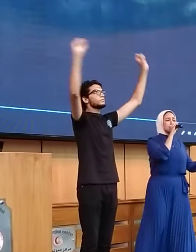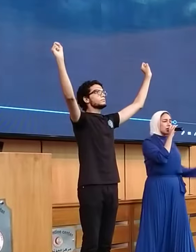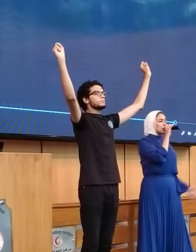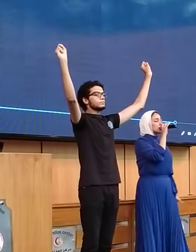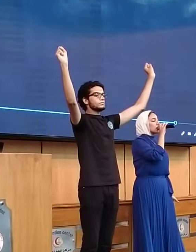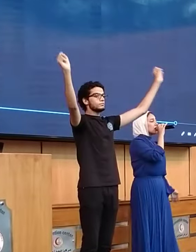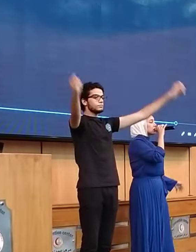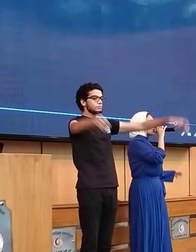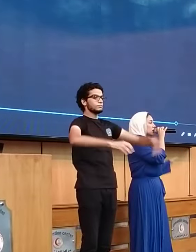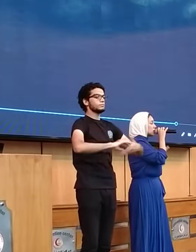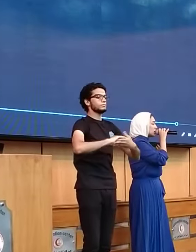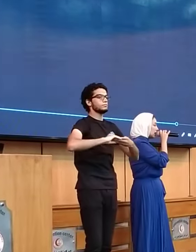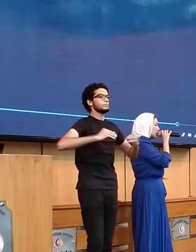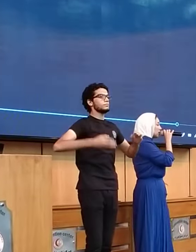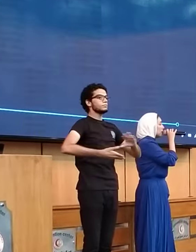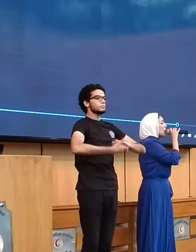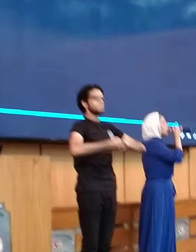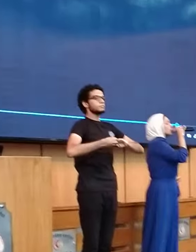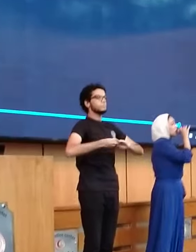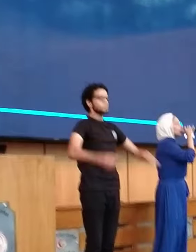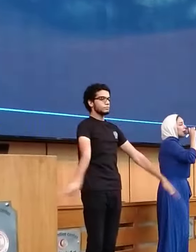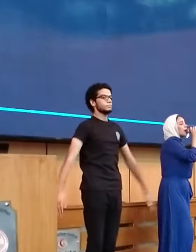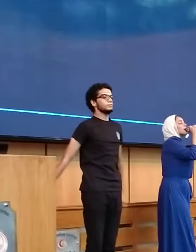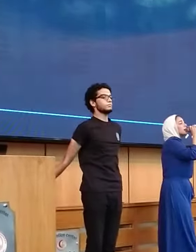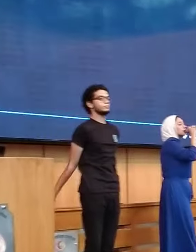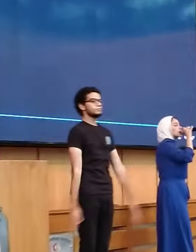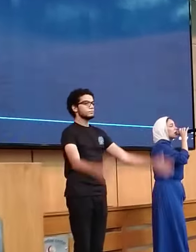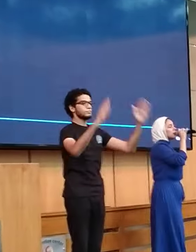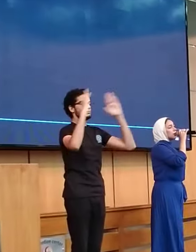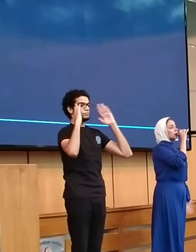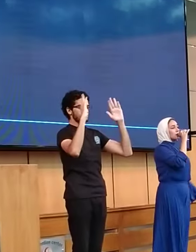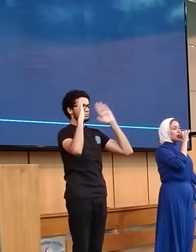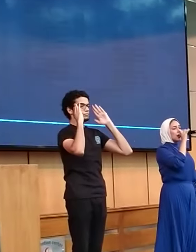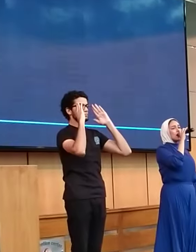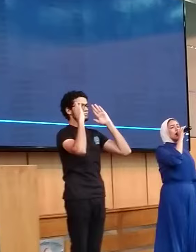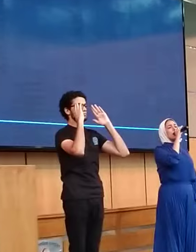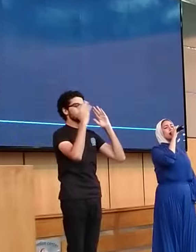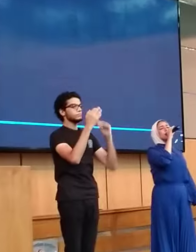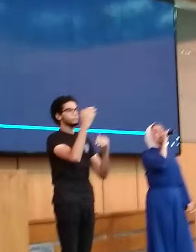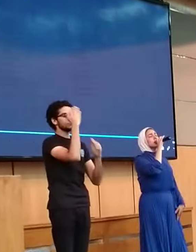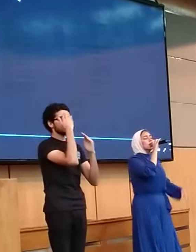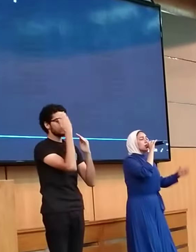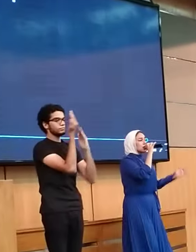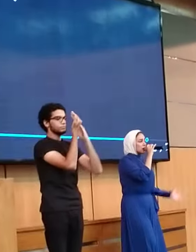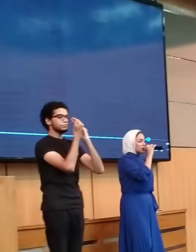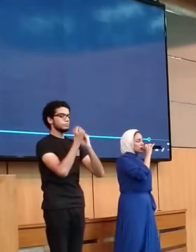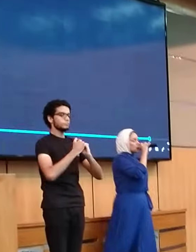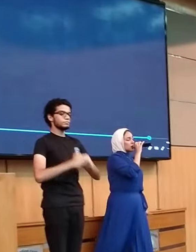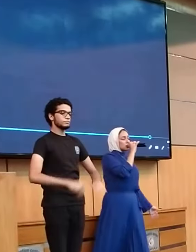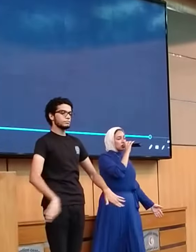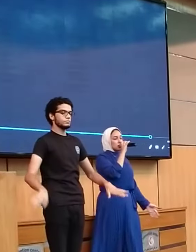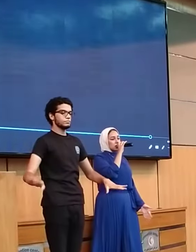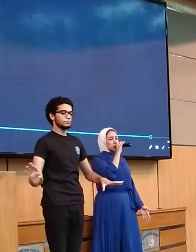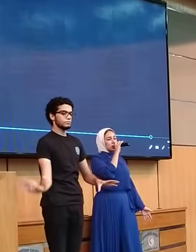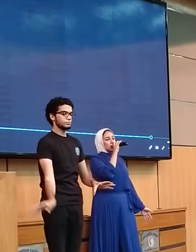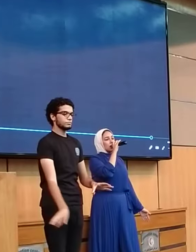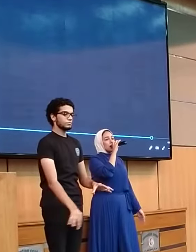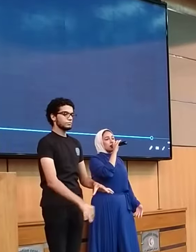it gives us a blessing here to stay Turn it around, it won't be long